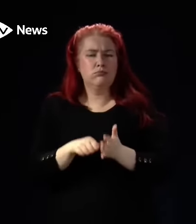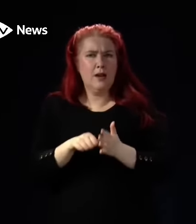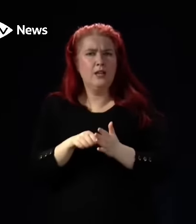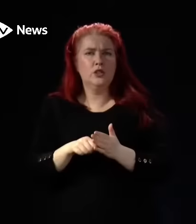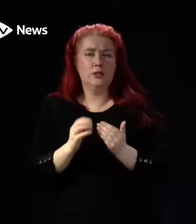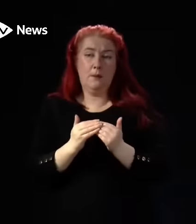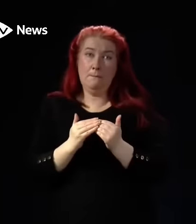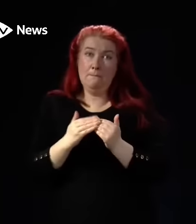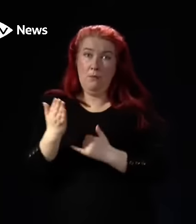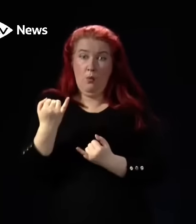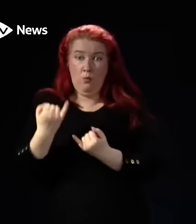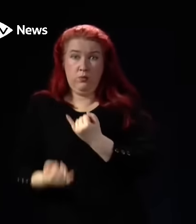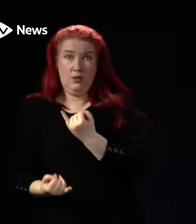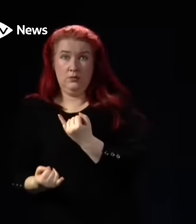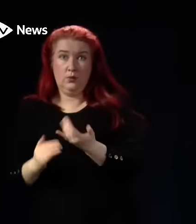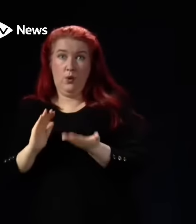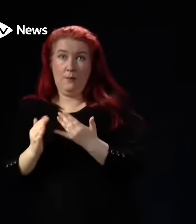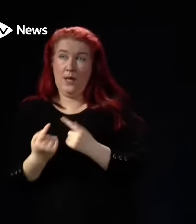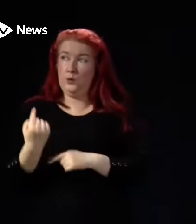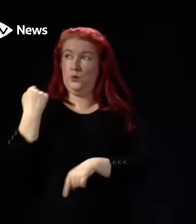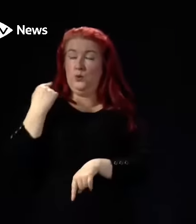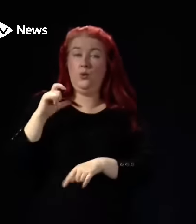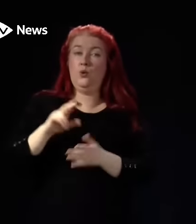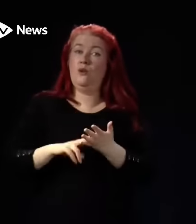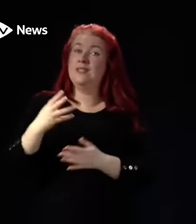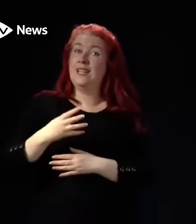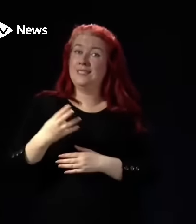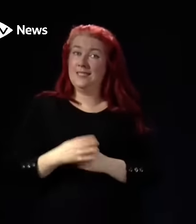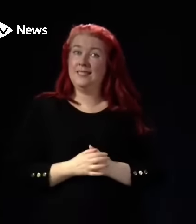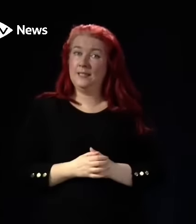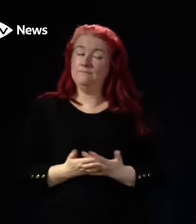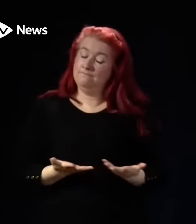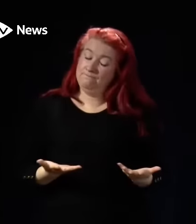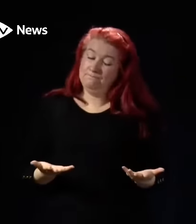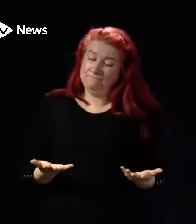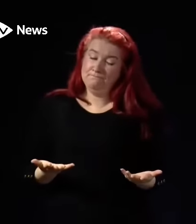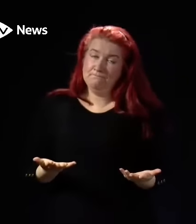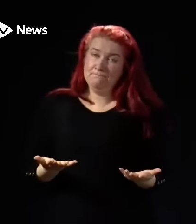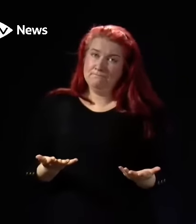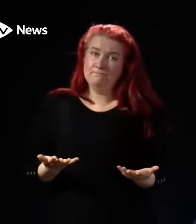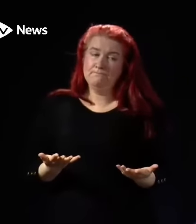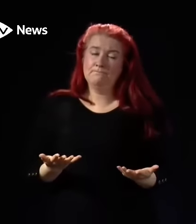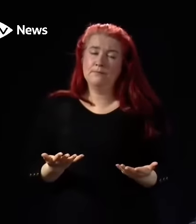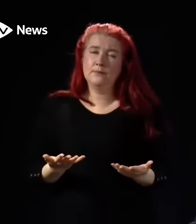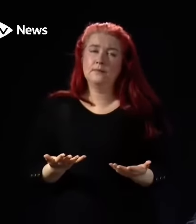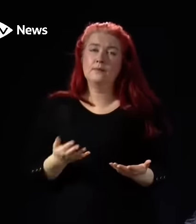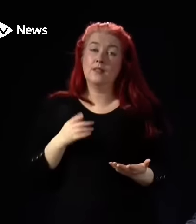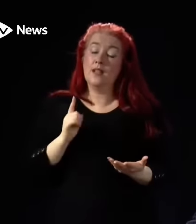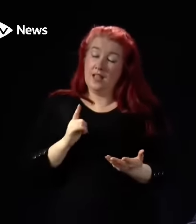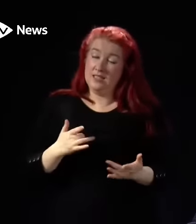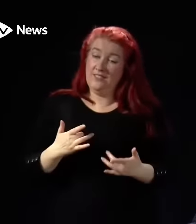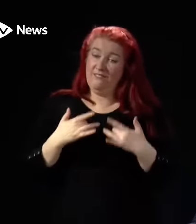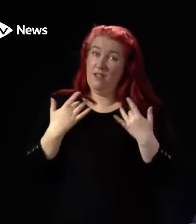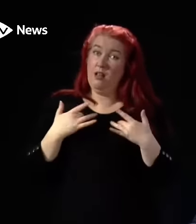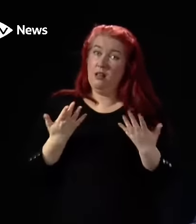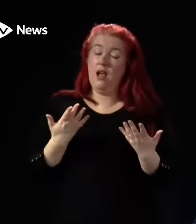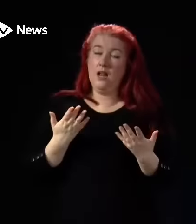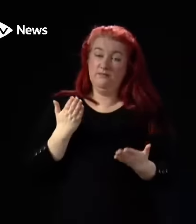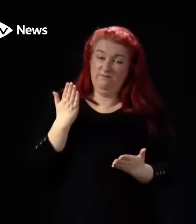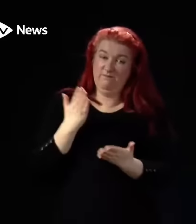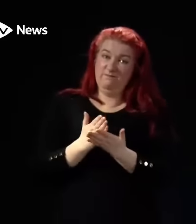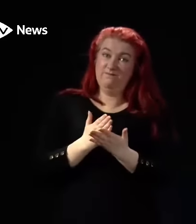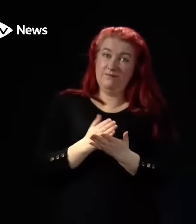more severe than during COVID. In many ways, that will be how it feels and how it is for